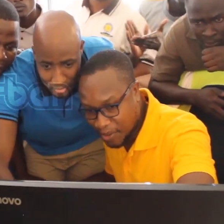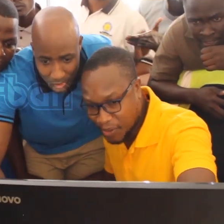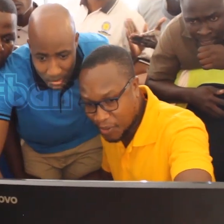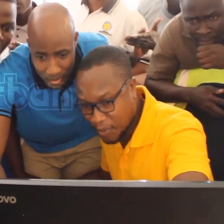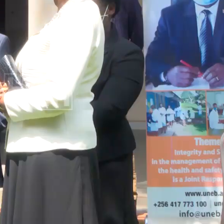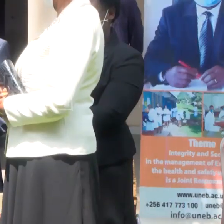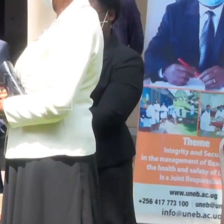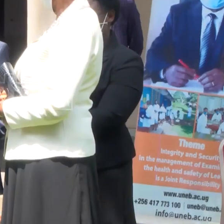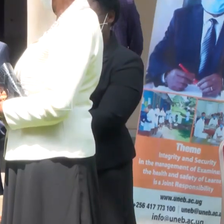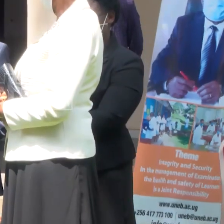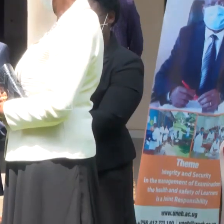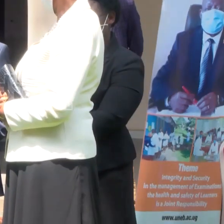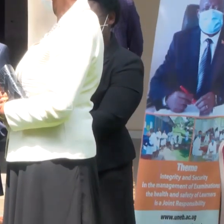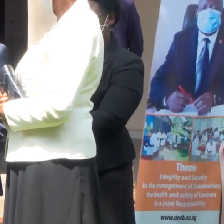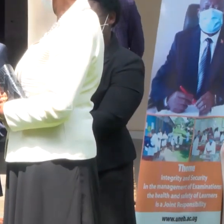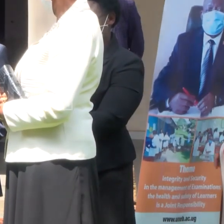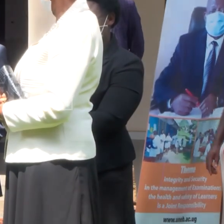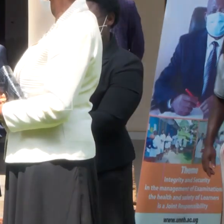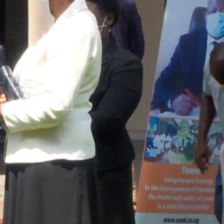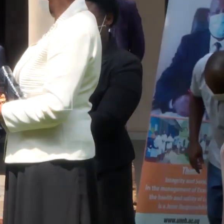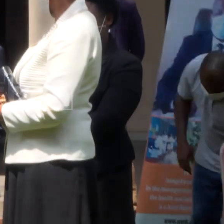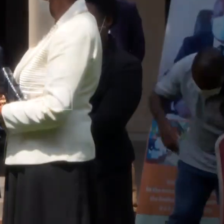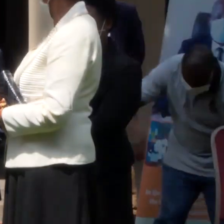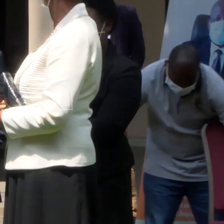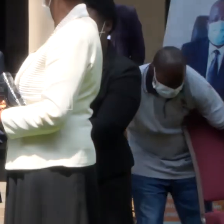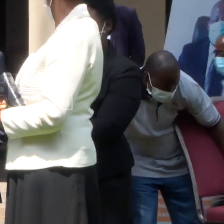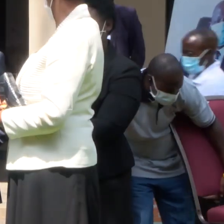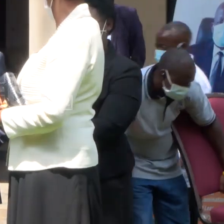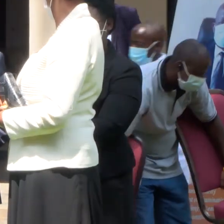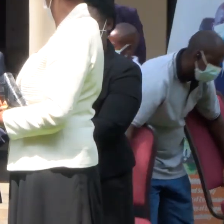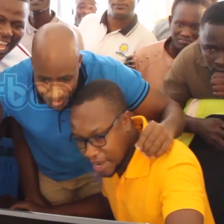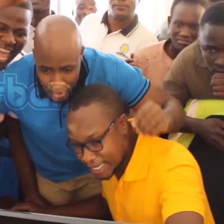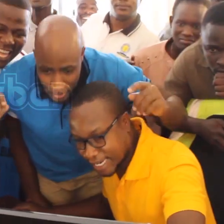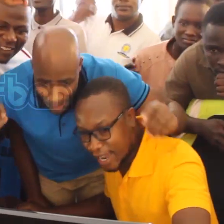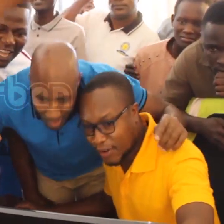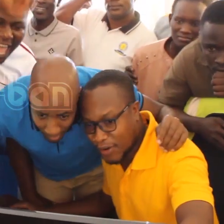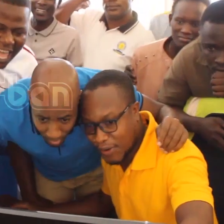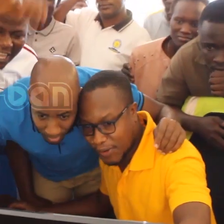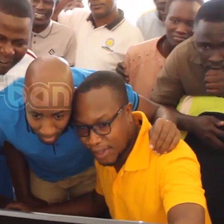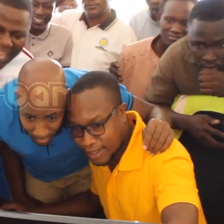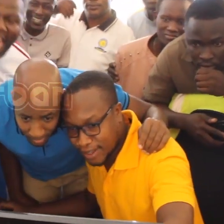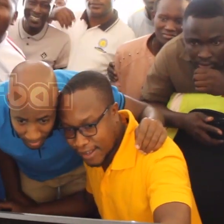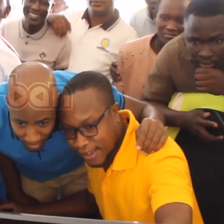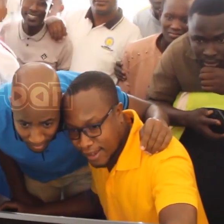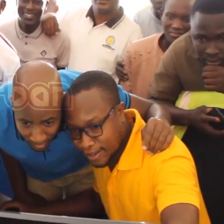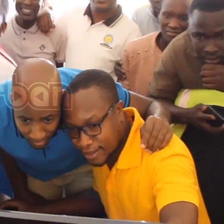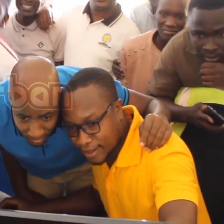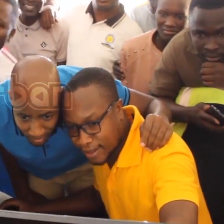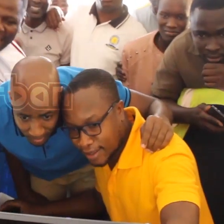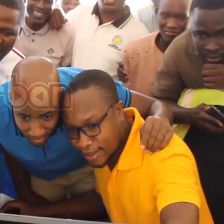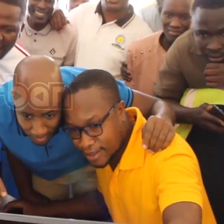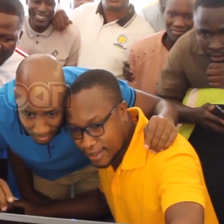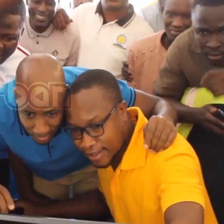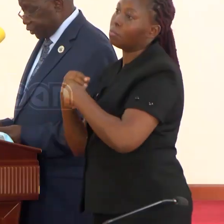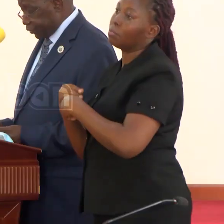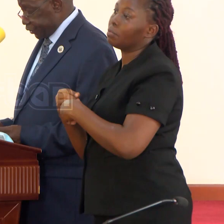males in English, but the reverse was true for the other three subjects, Social Studies and Religious Education, Integrated Science and